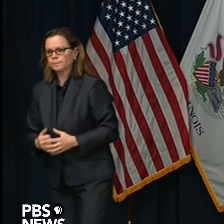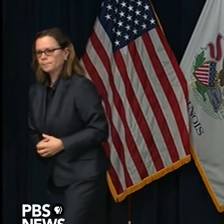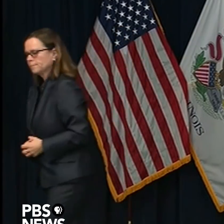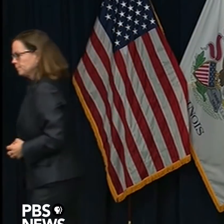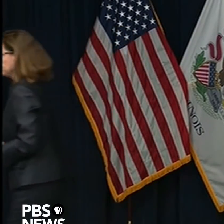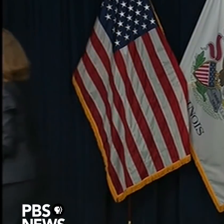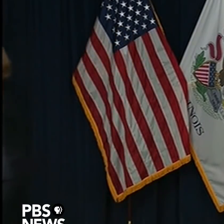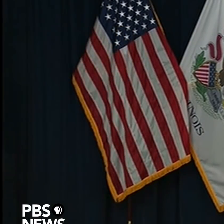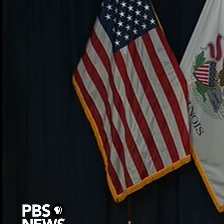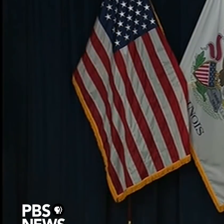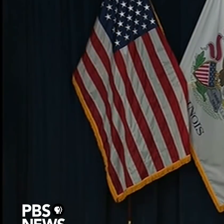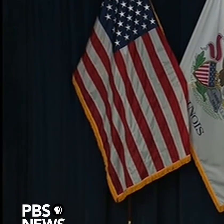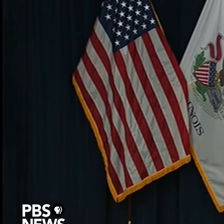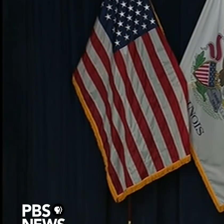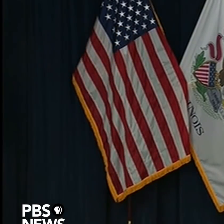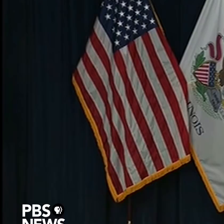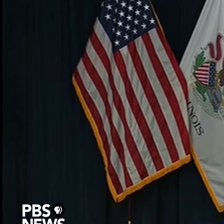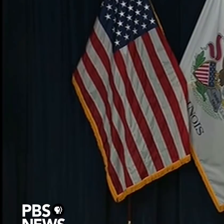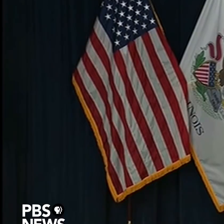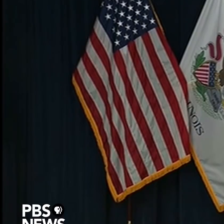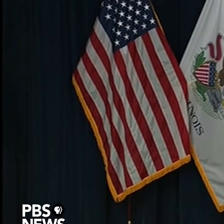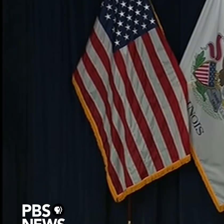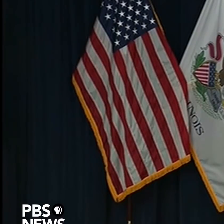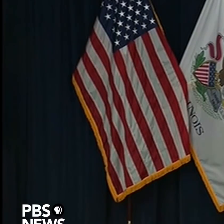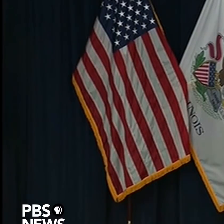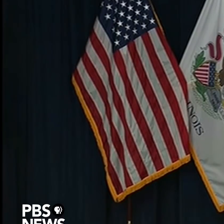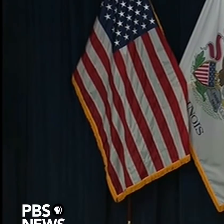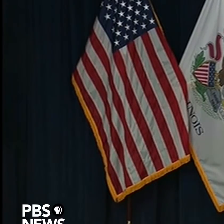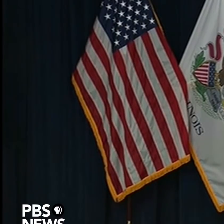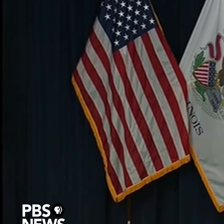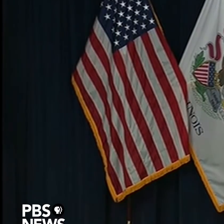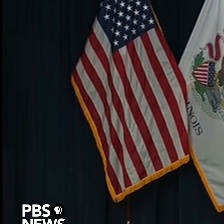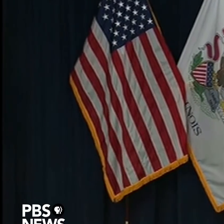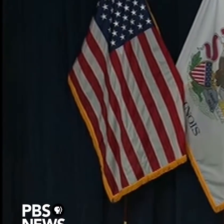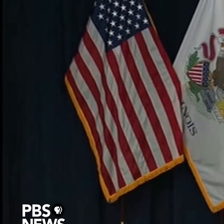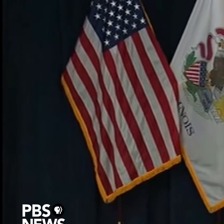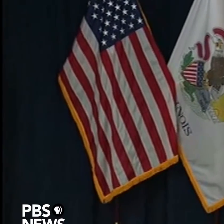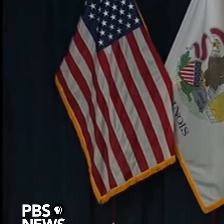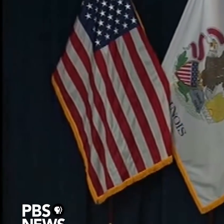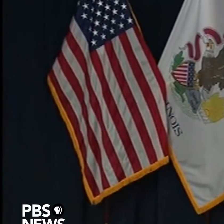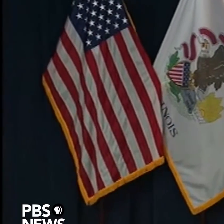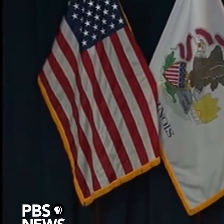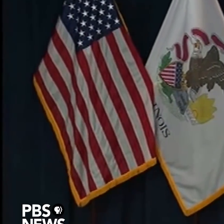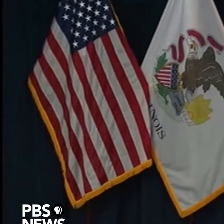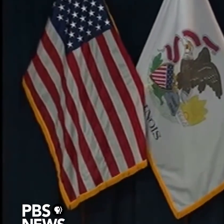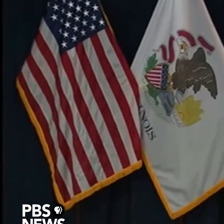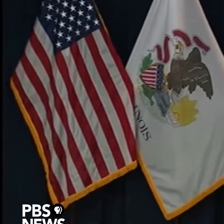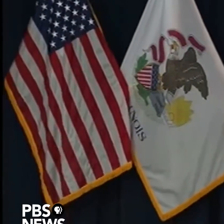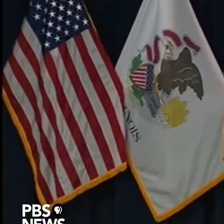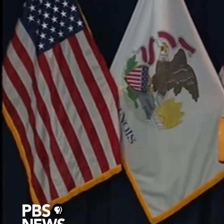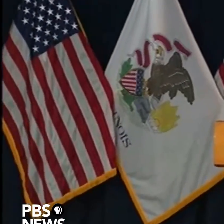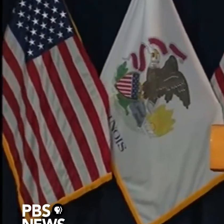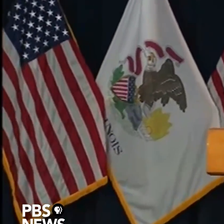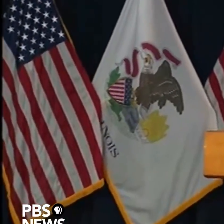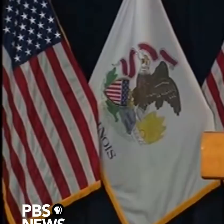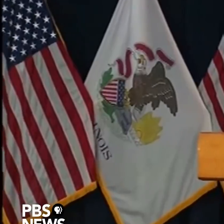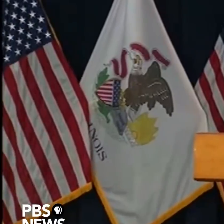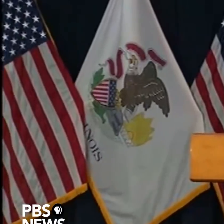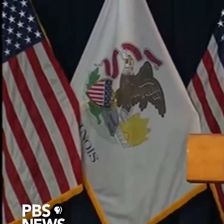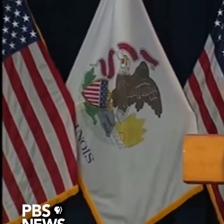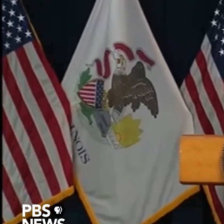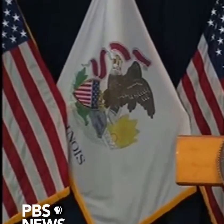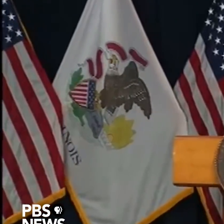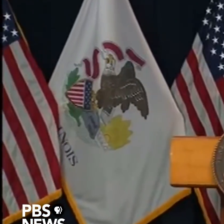COVID-19 has been enormous. From our associates of the community, hospitals, providers of